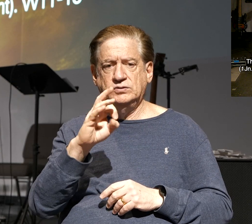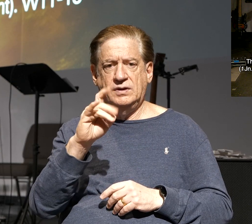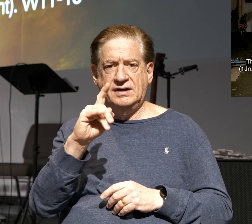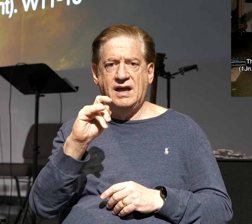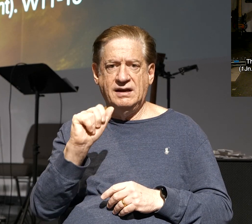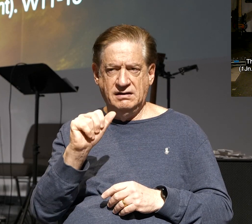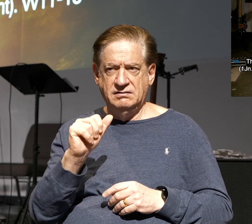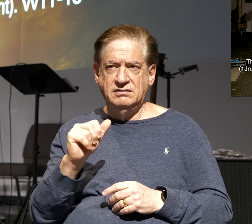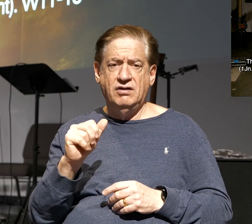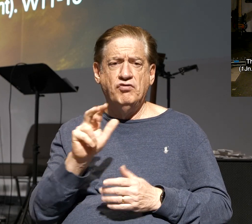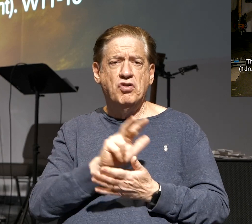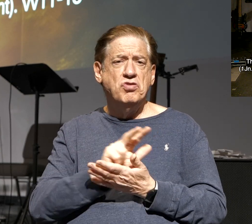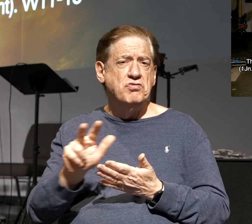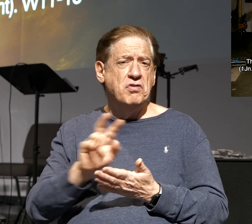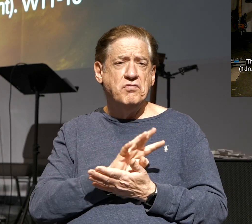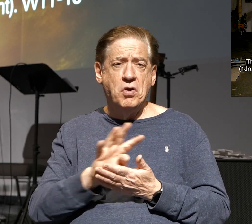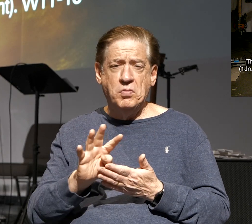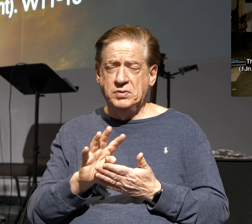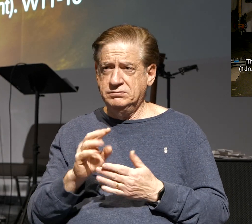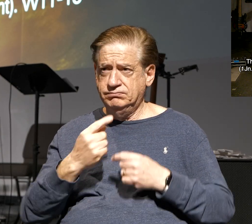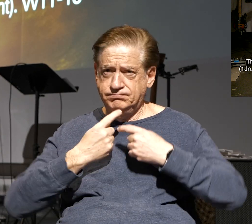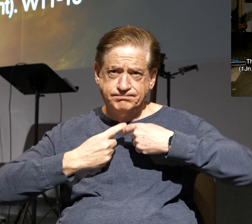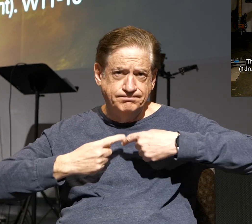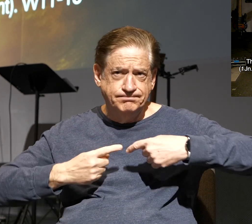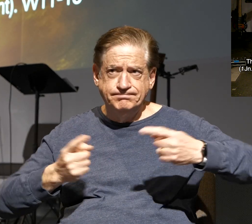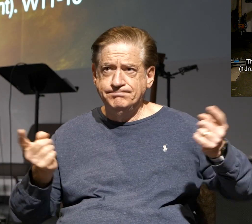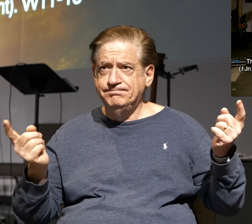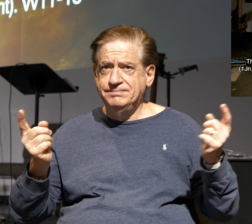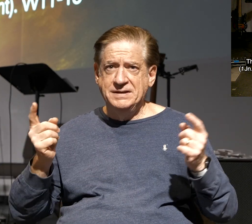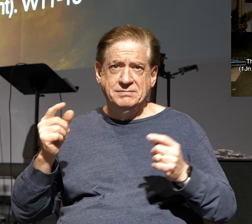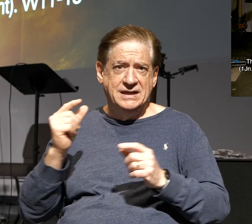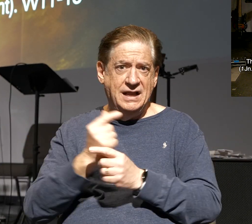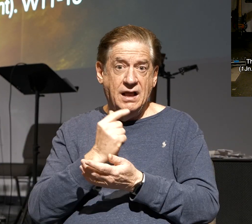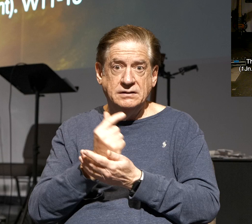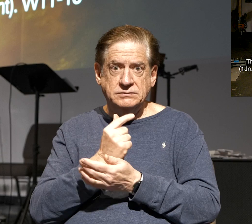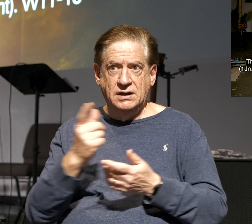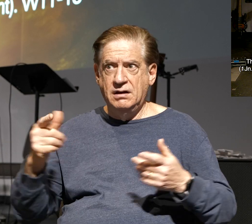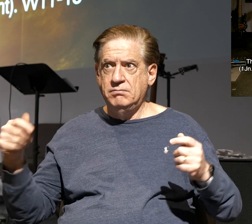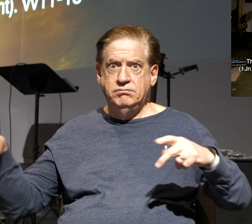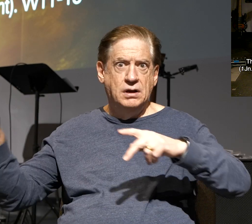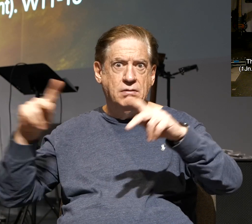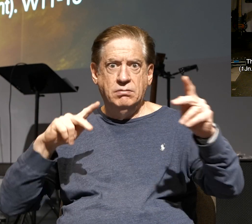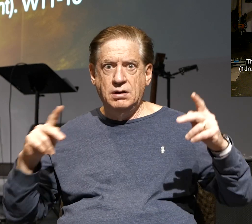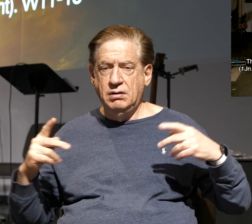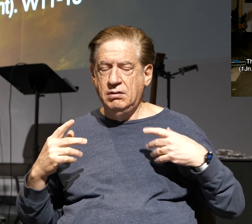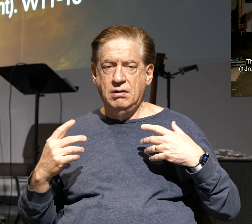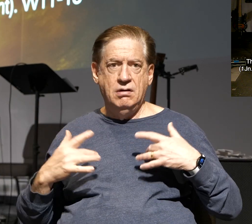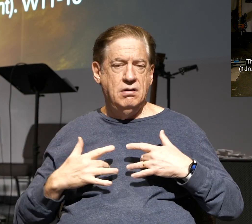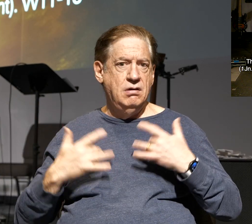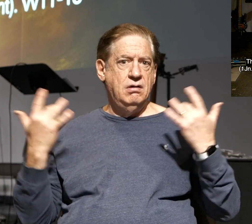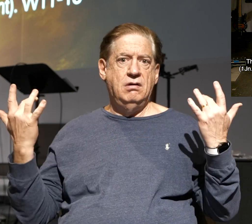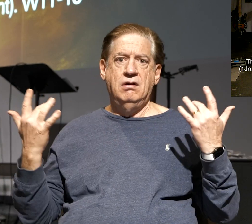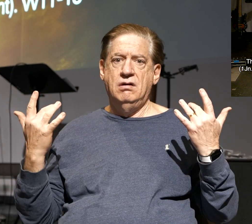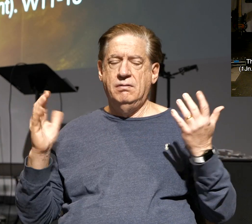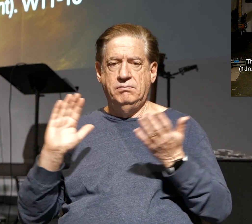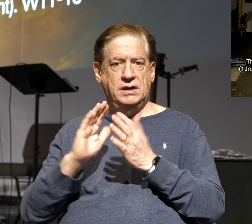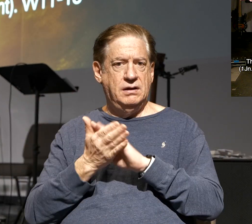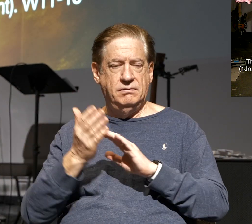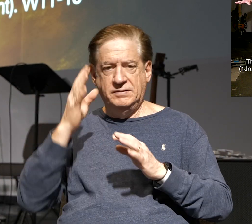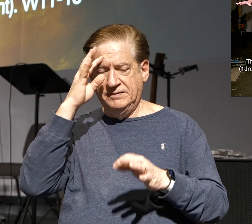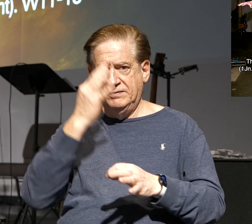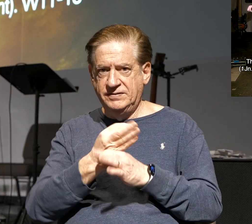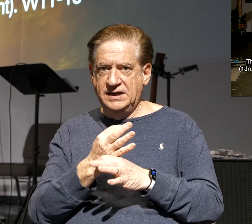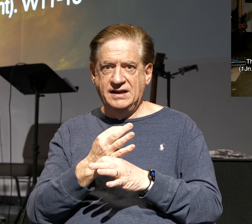to four weekends in the synagogue. There's a revival that breaks out. Many people come to faith, but there's also a